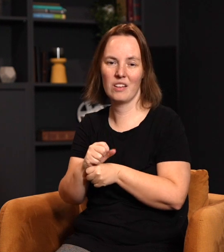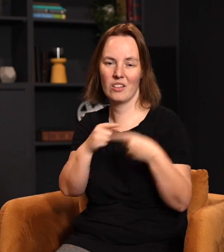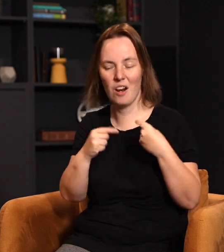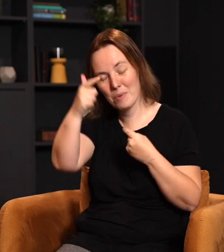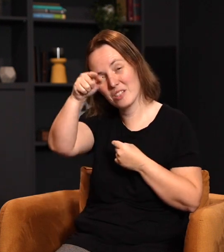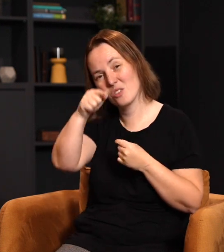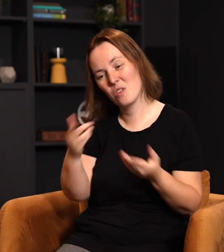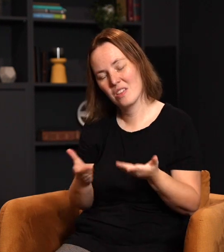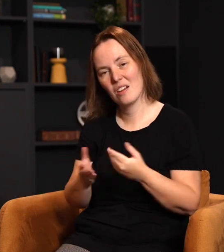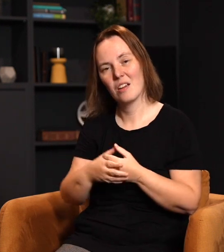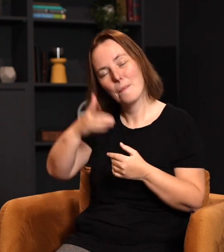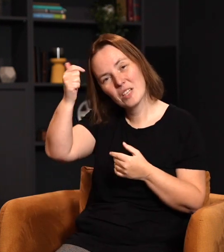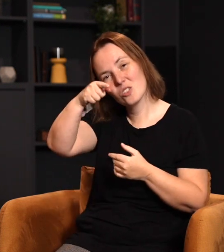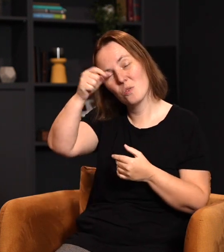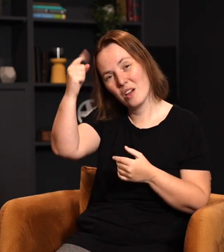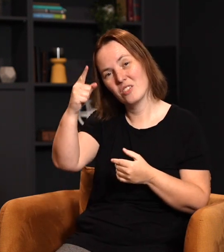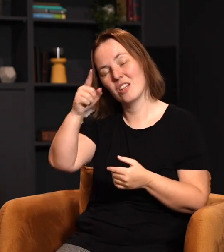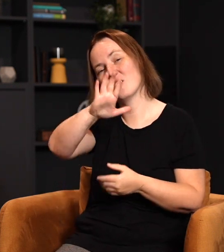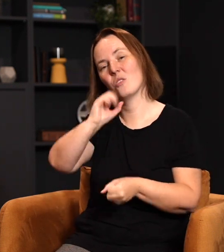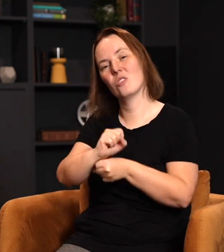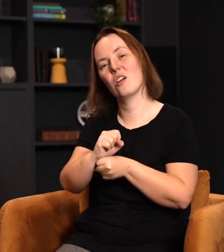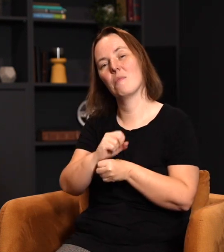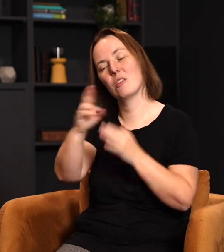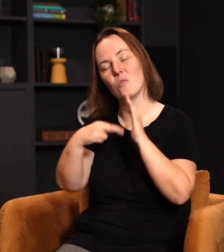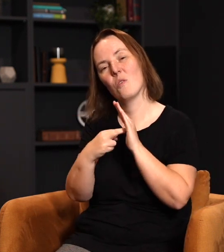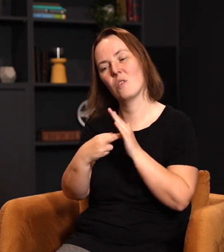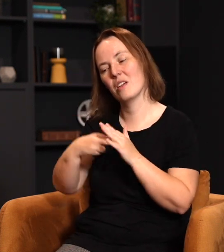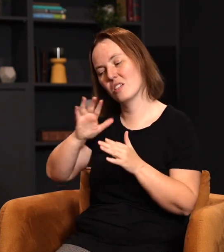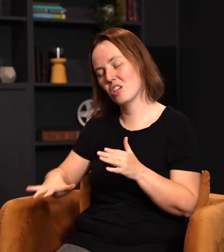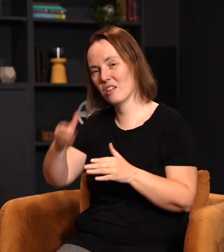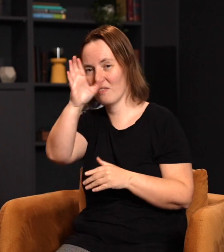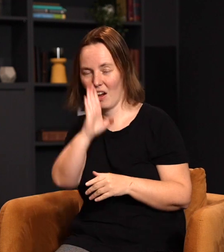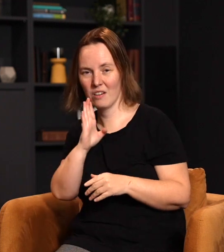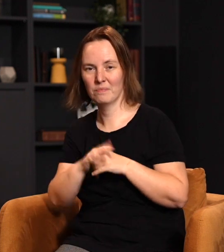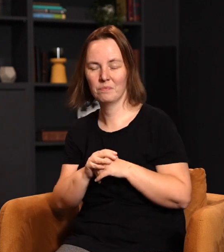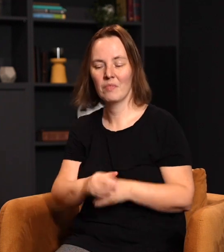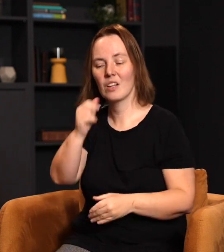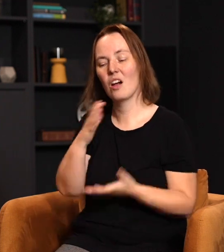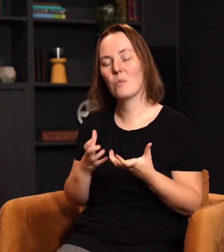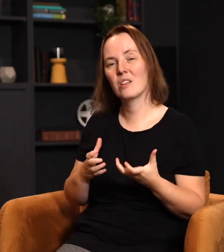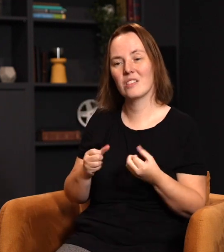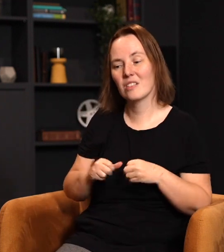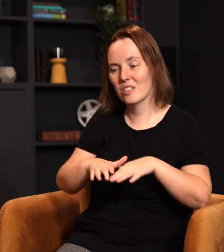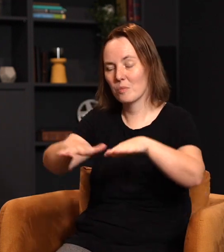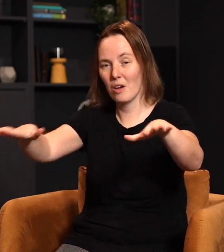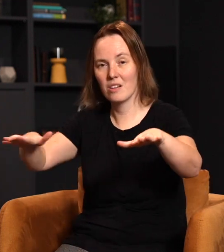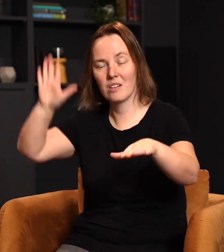because you're there. But it's because you understand your assignment as a child of God. God wants to spread his blessings